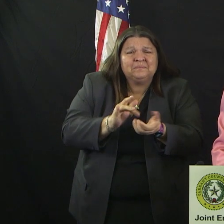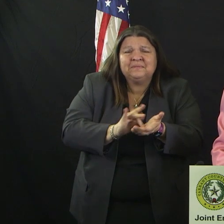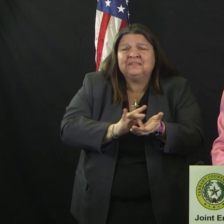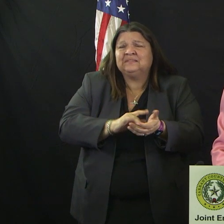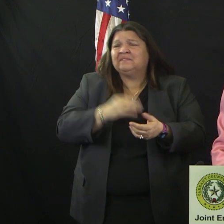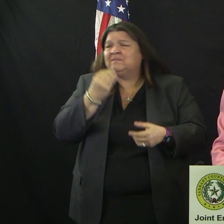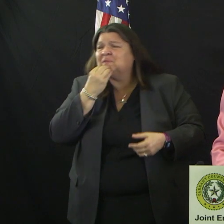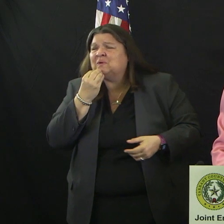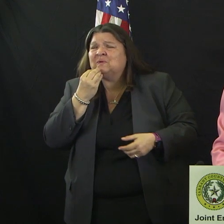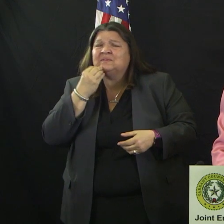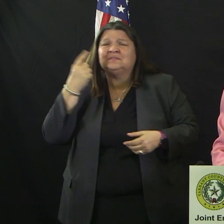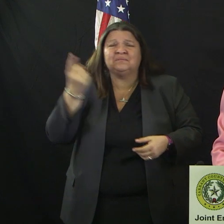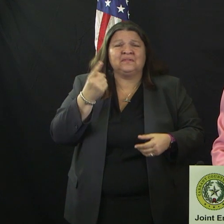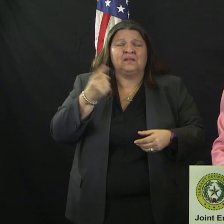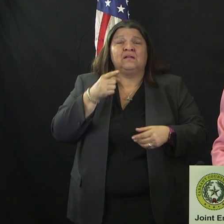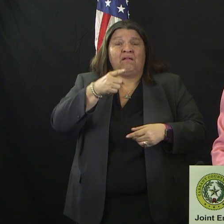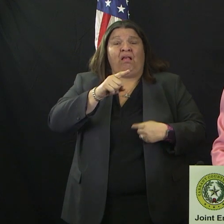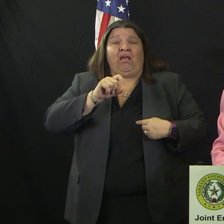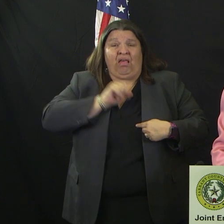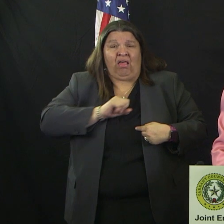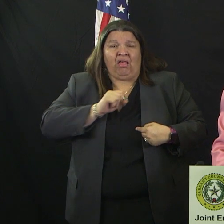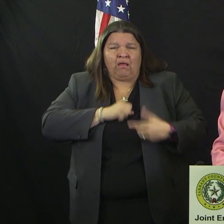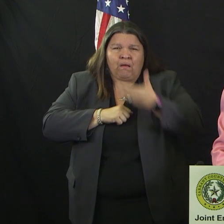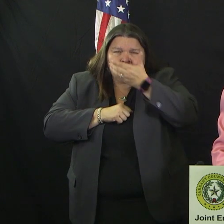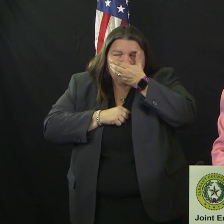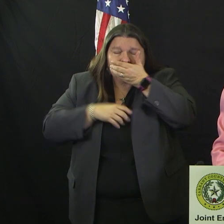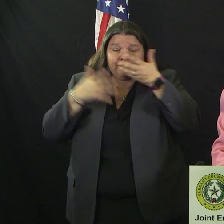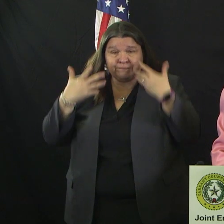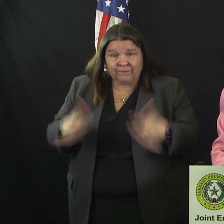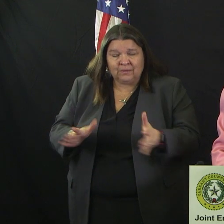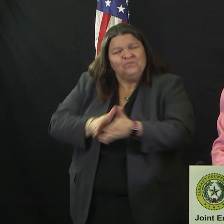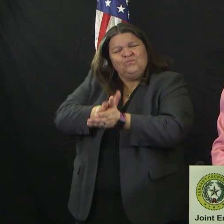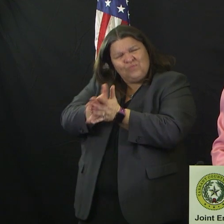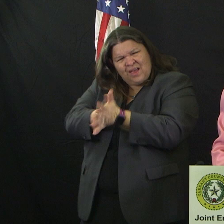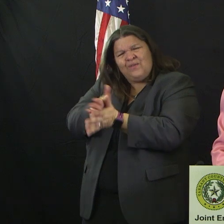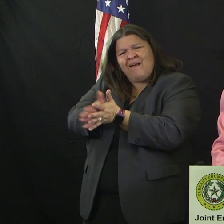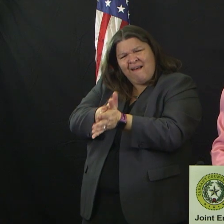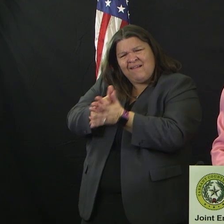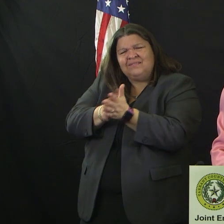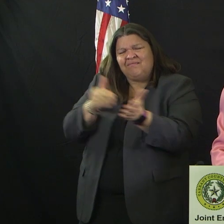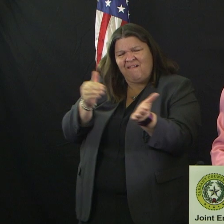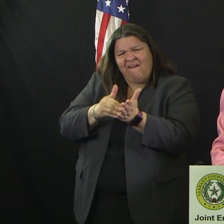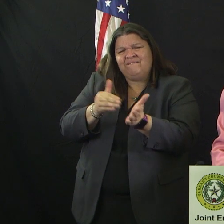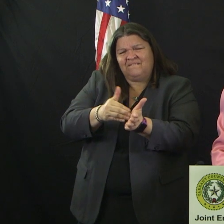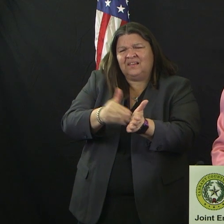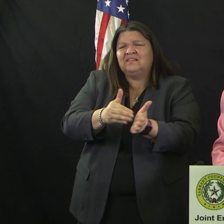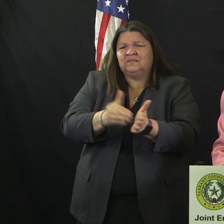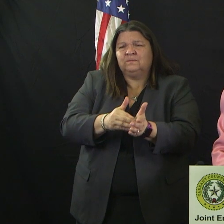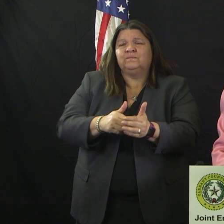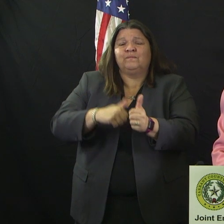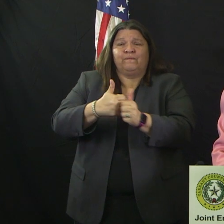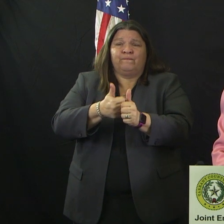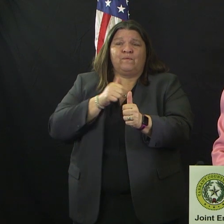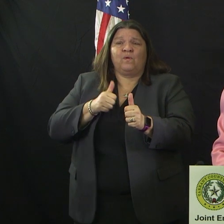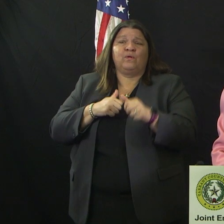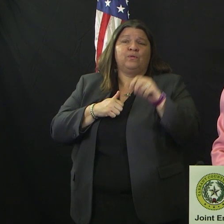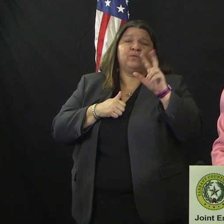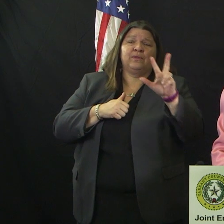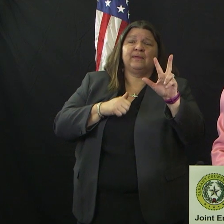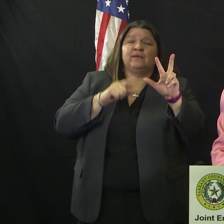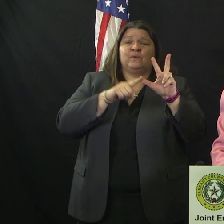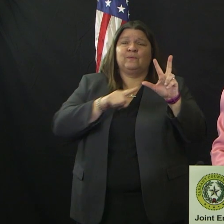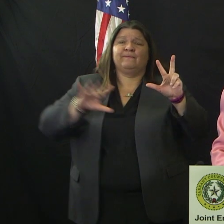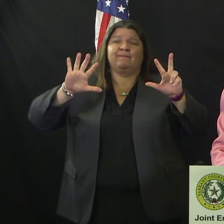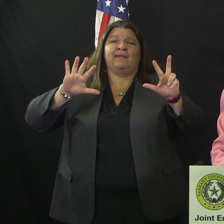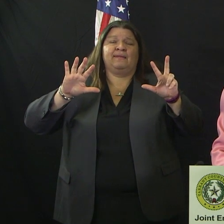wash your hands, and stay at three to five feet away from others. Let me remind this community that we